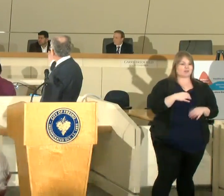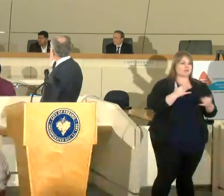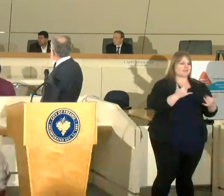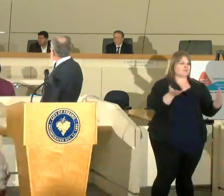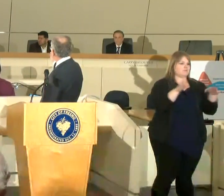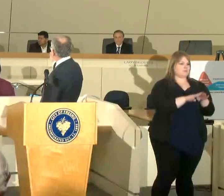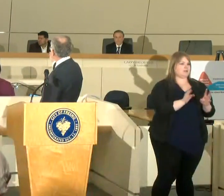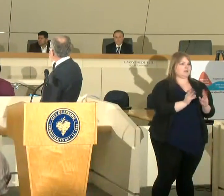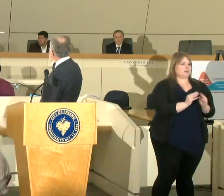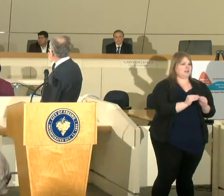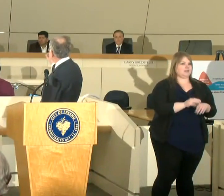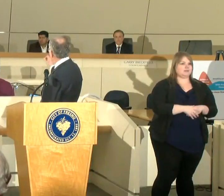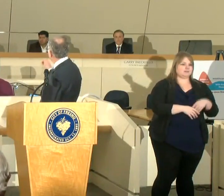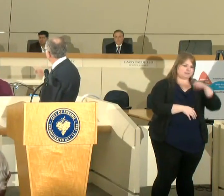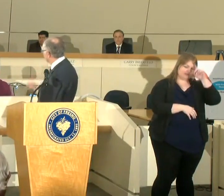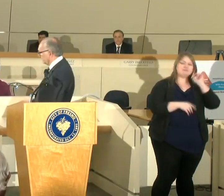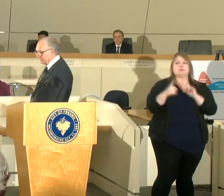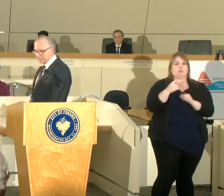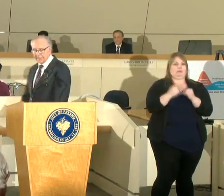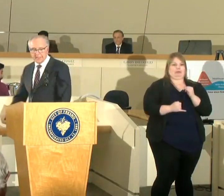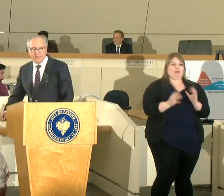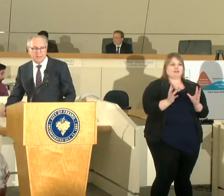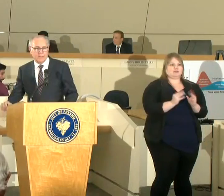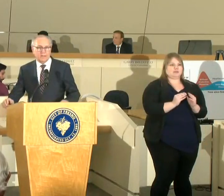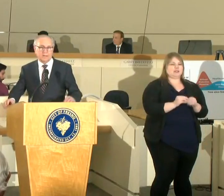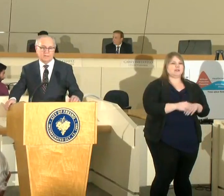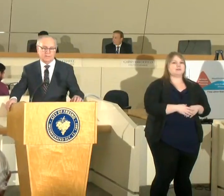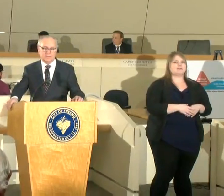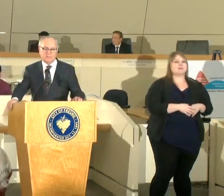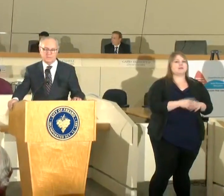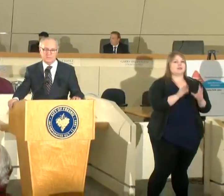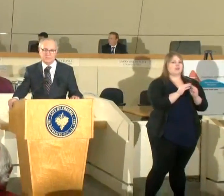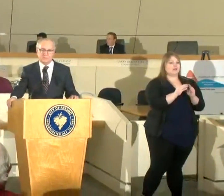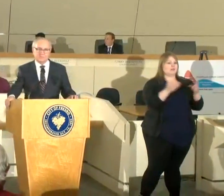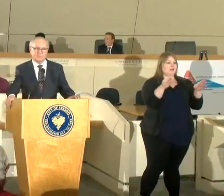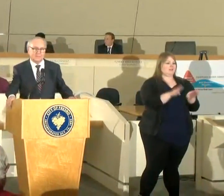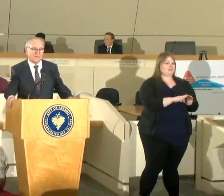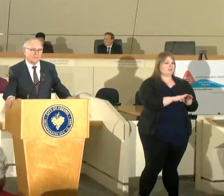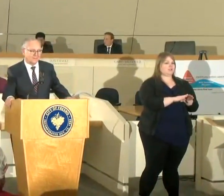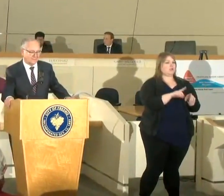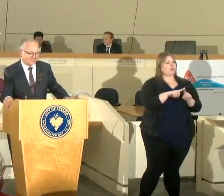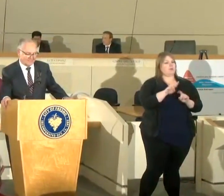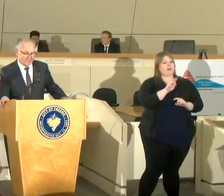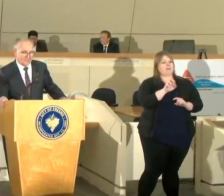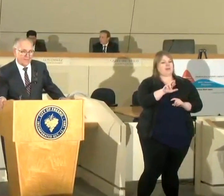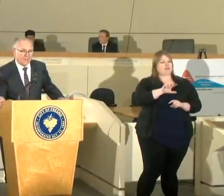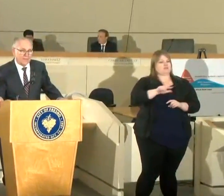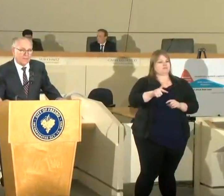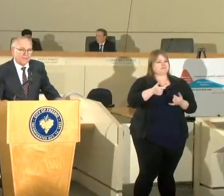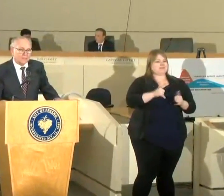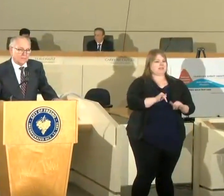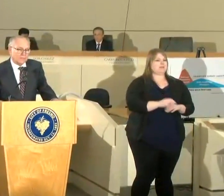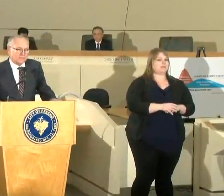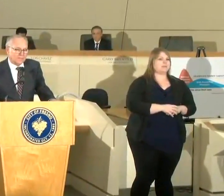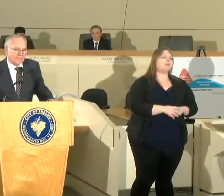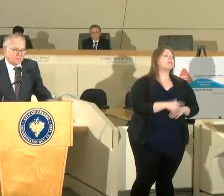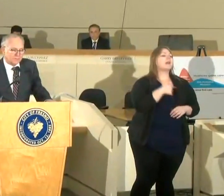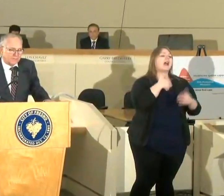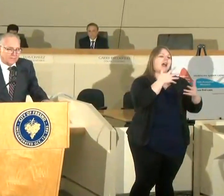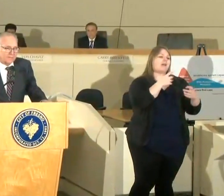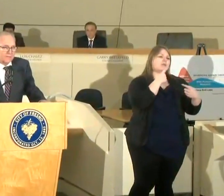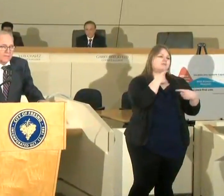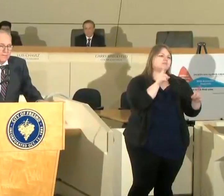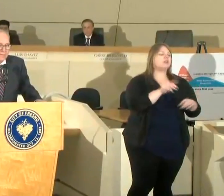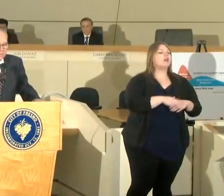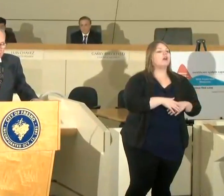adjourned the meeting at 207. uh yes the meeting is officially adjourned but the mayor still has a floor with the reporters that's what i say i